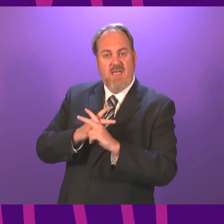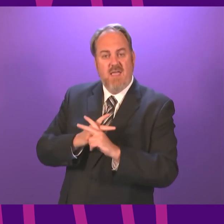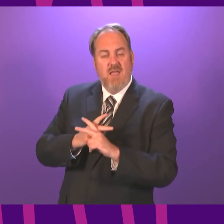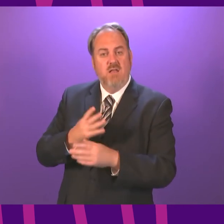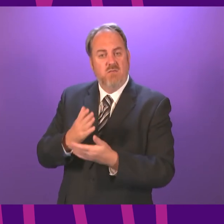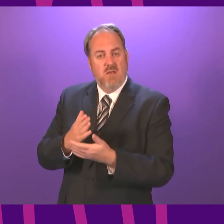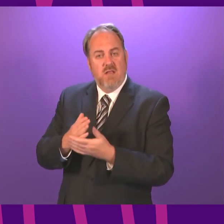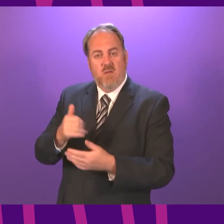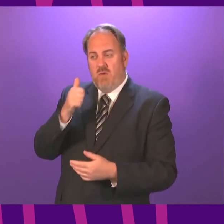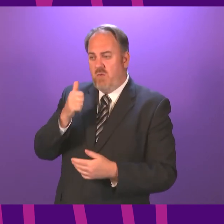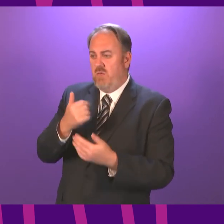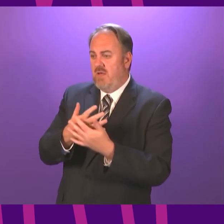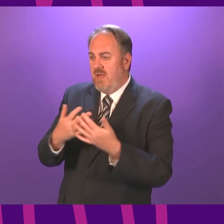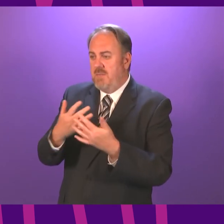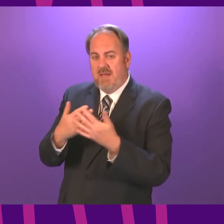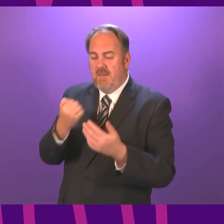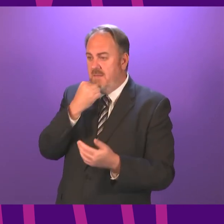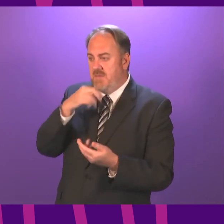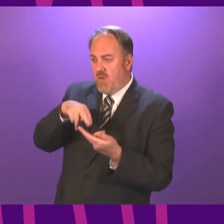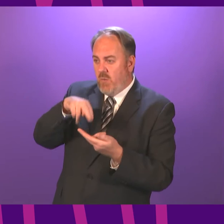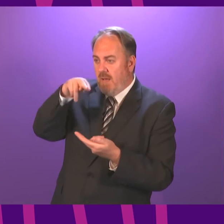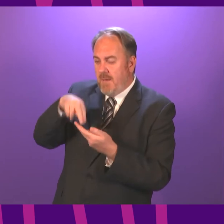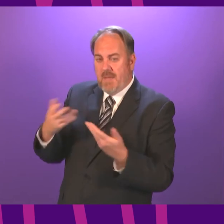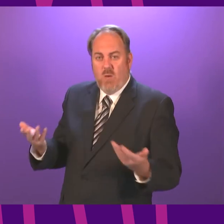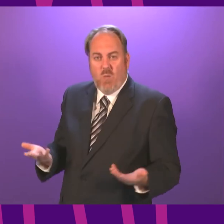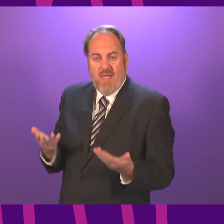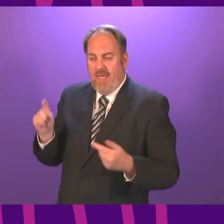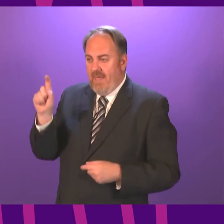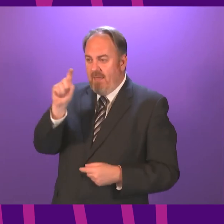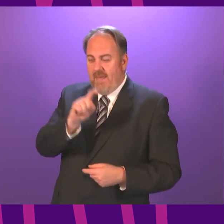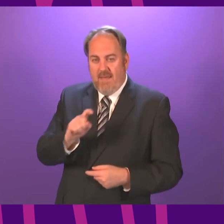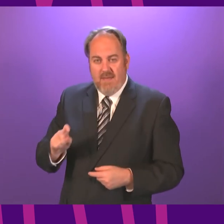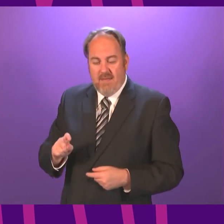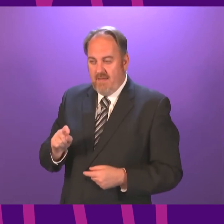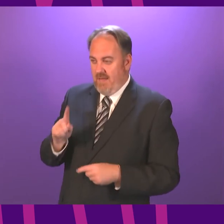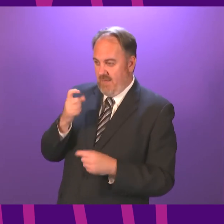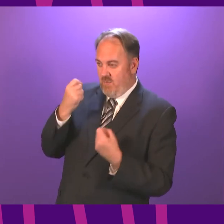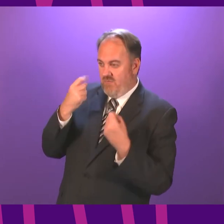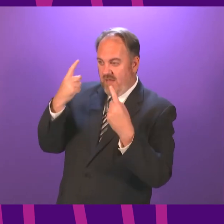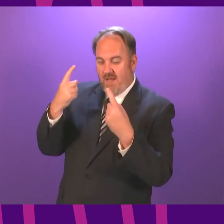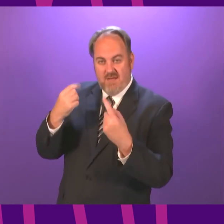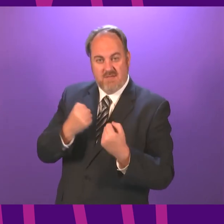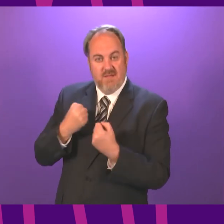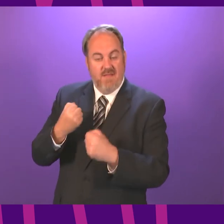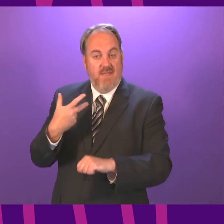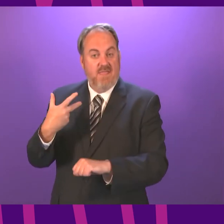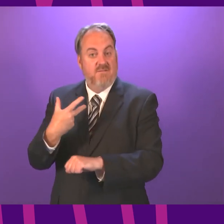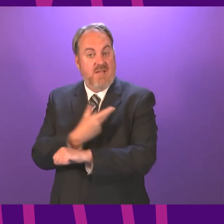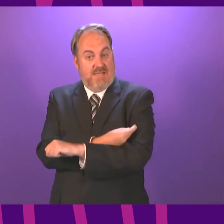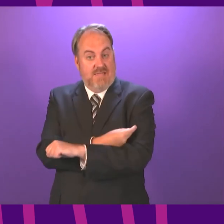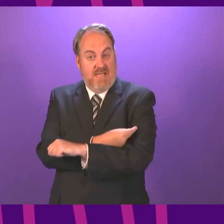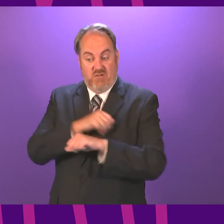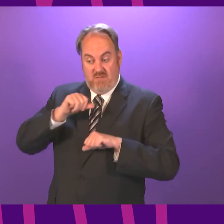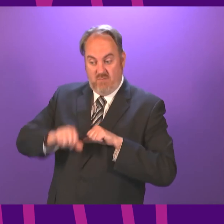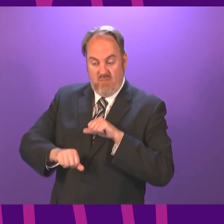level of cases around the country and as we see the effect of the vaccination programme that will continue